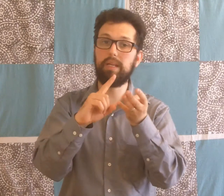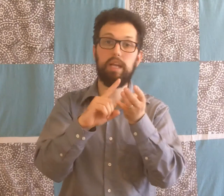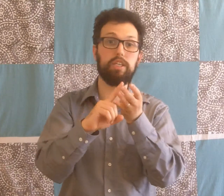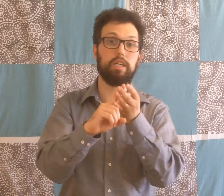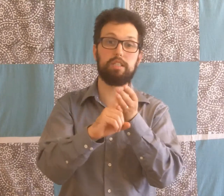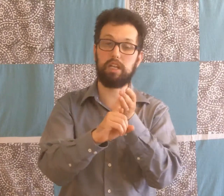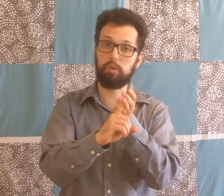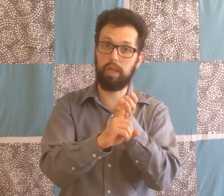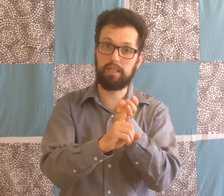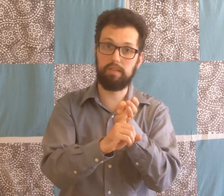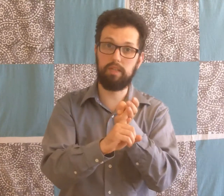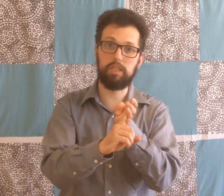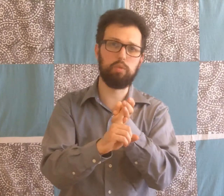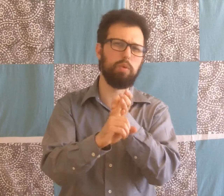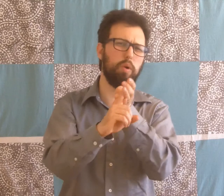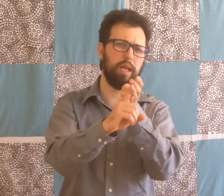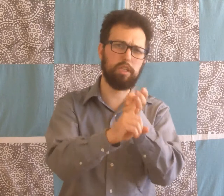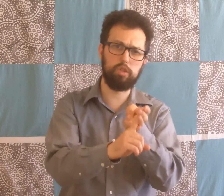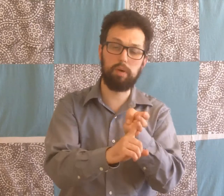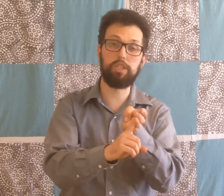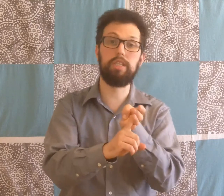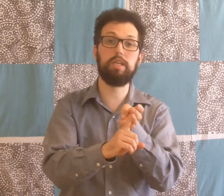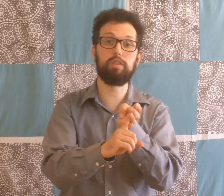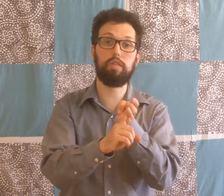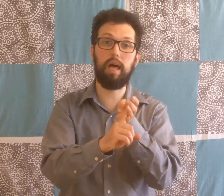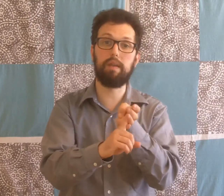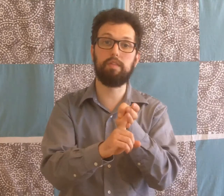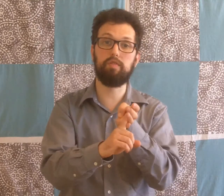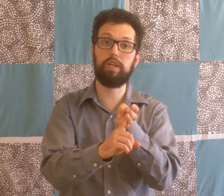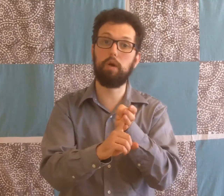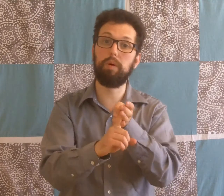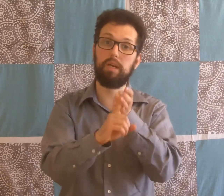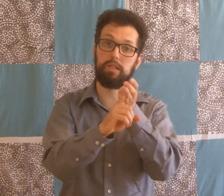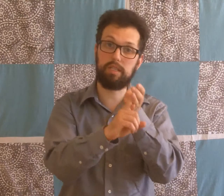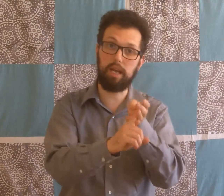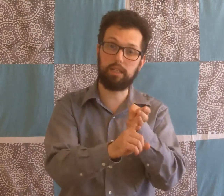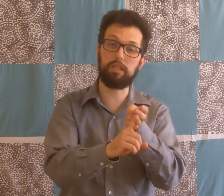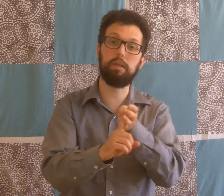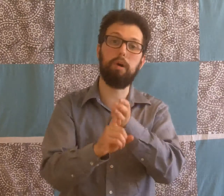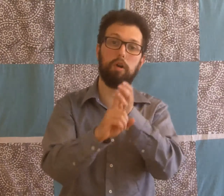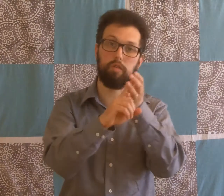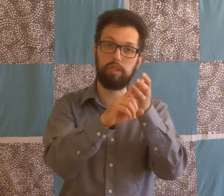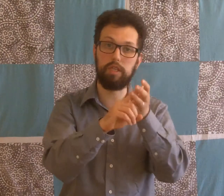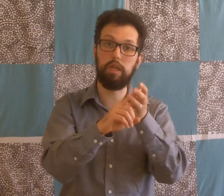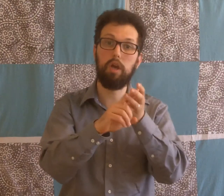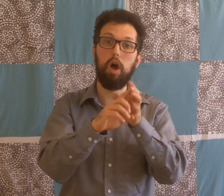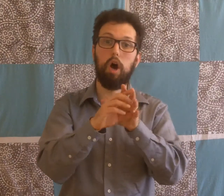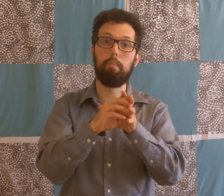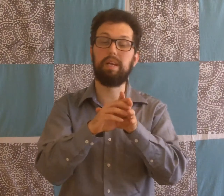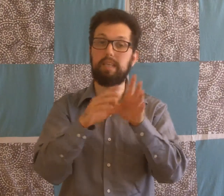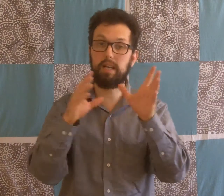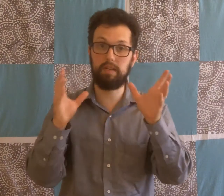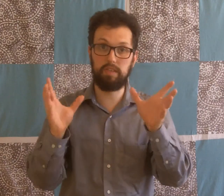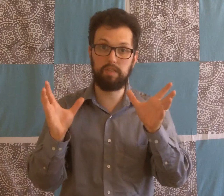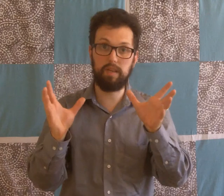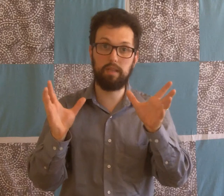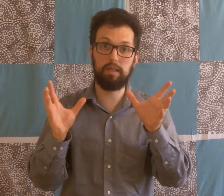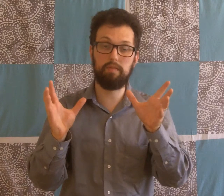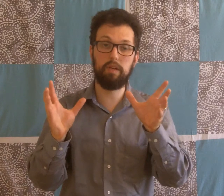Engaging in sexual activities, we won't get into as much details on that in this video, but it is technically part of the basic activities of daily living.